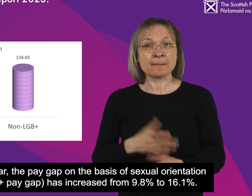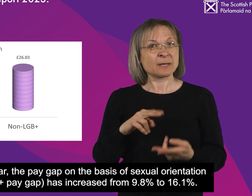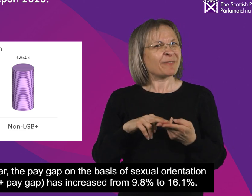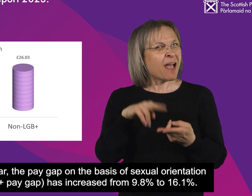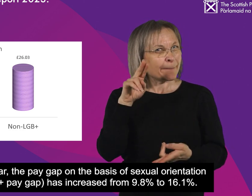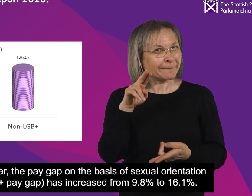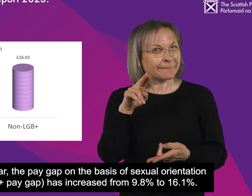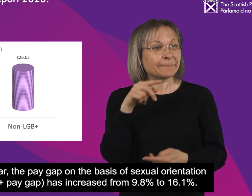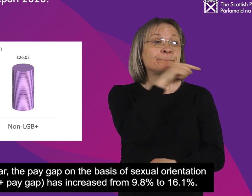% to 16.1%.